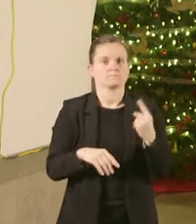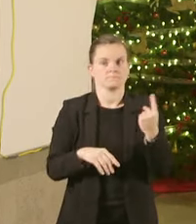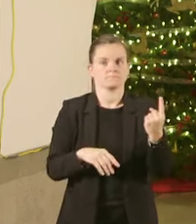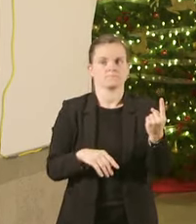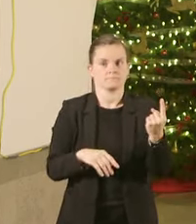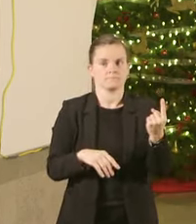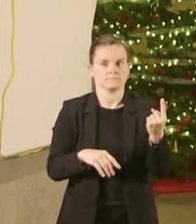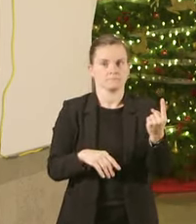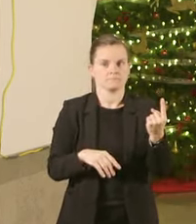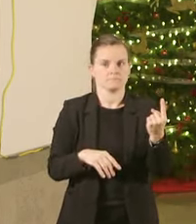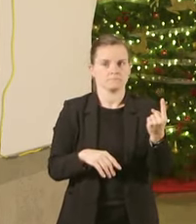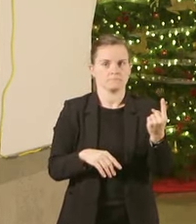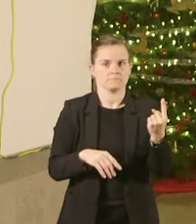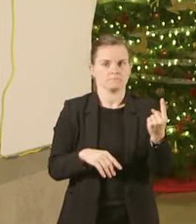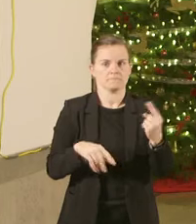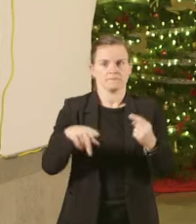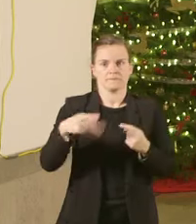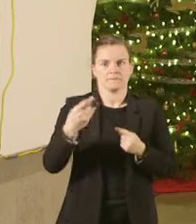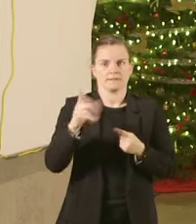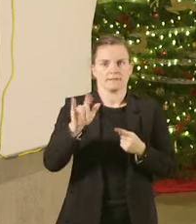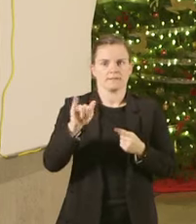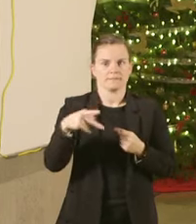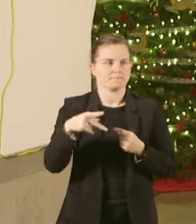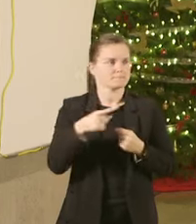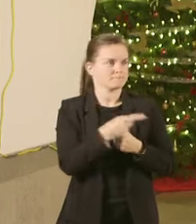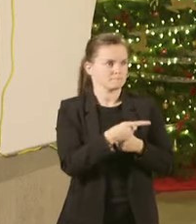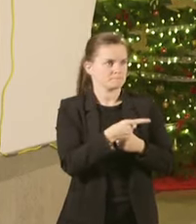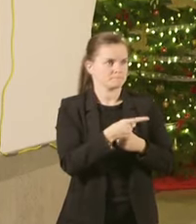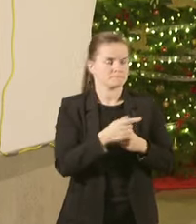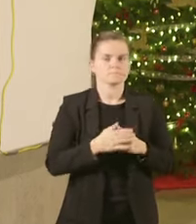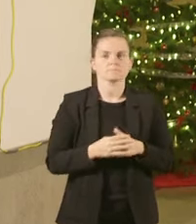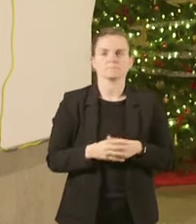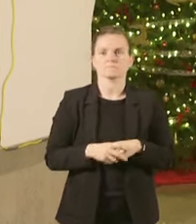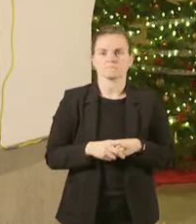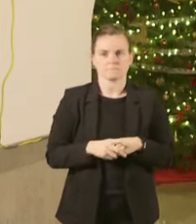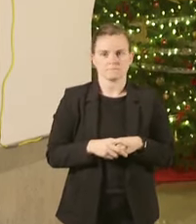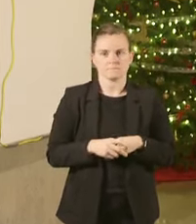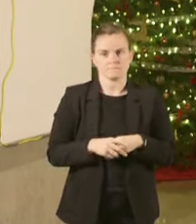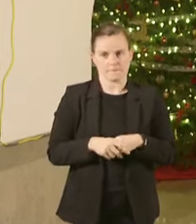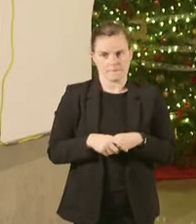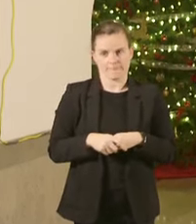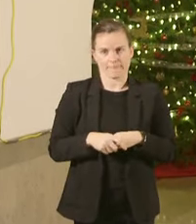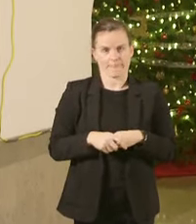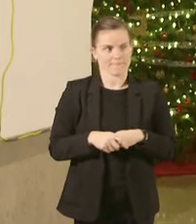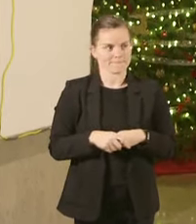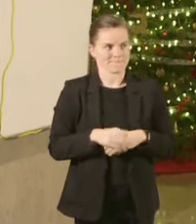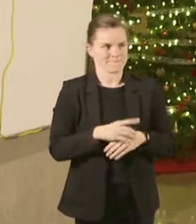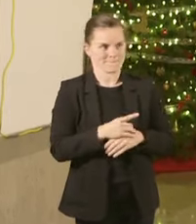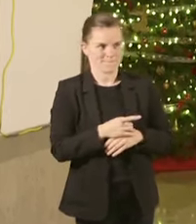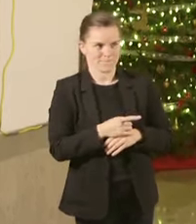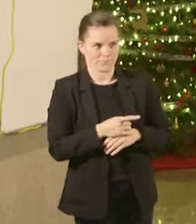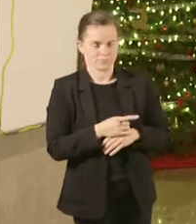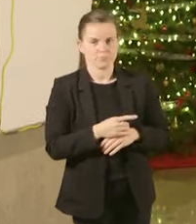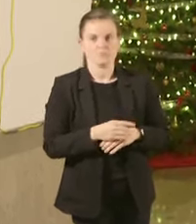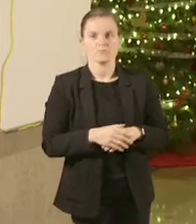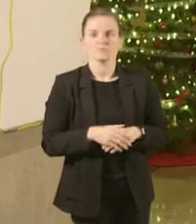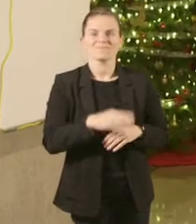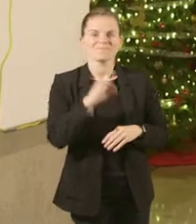Sure right Hi